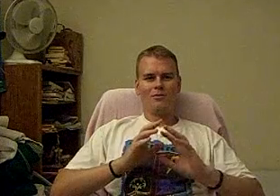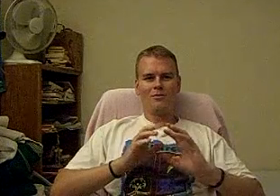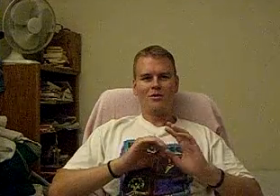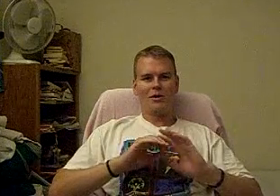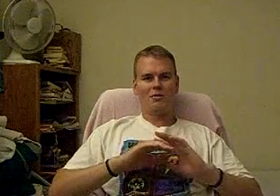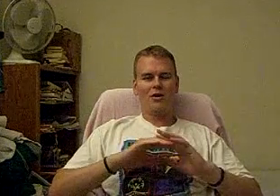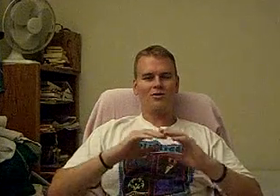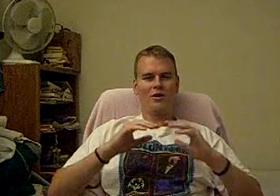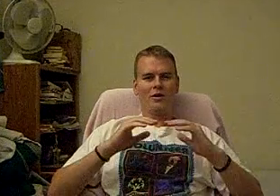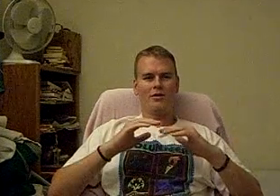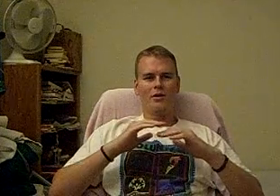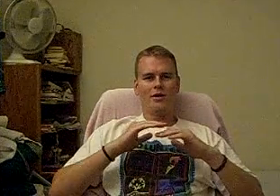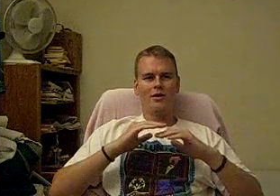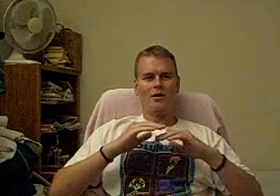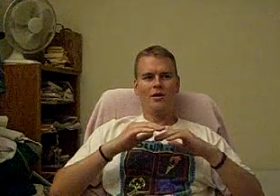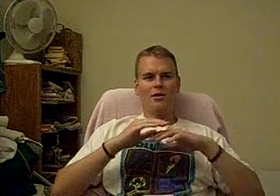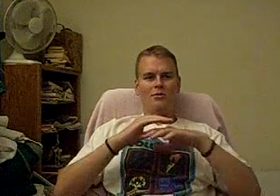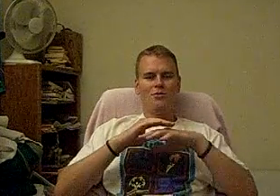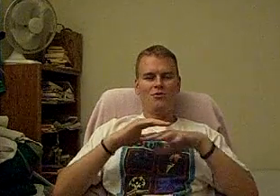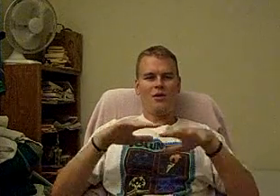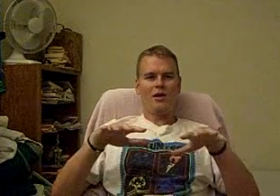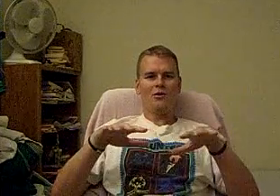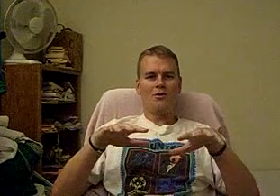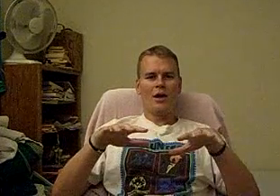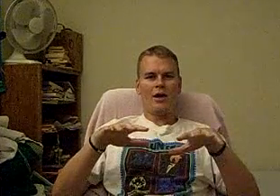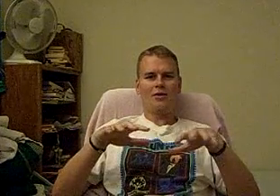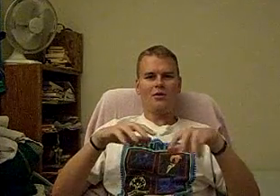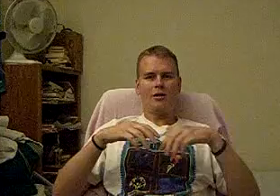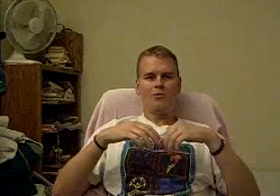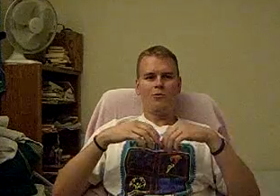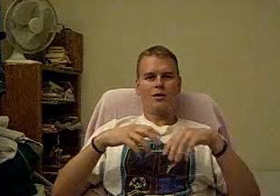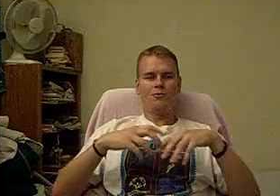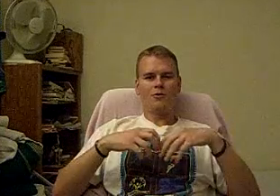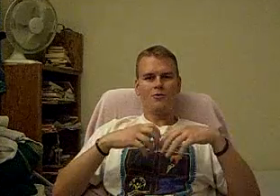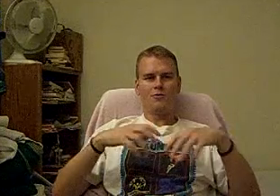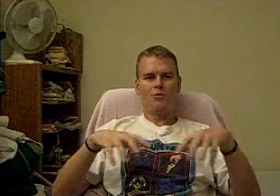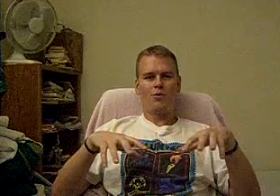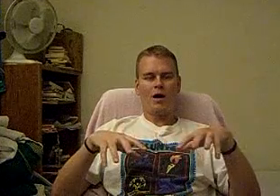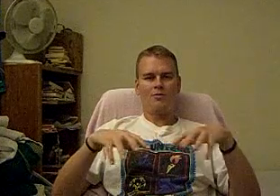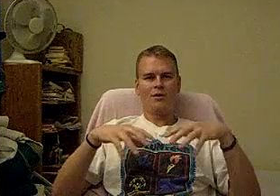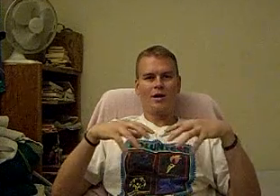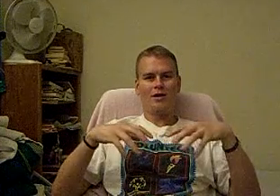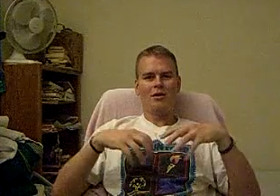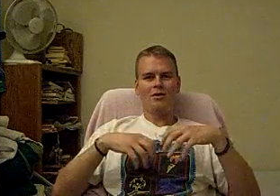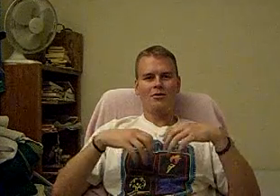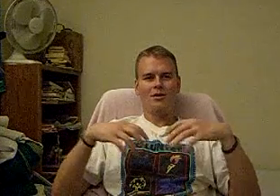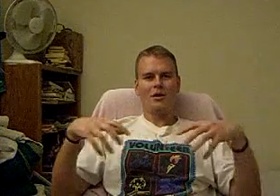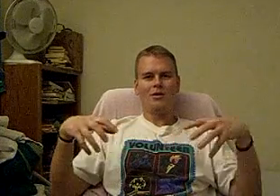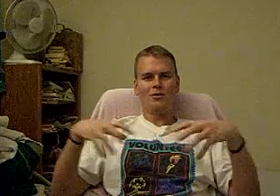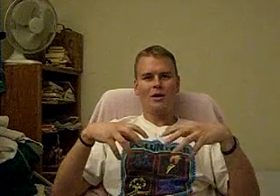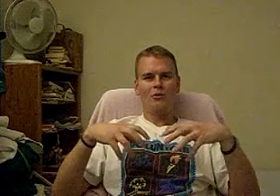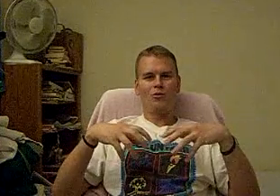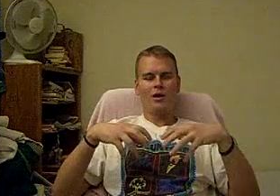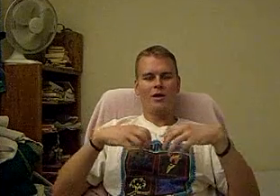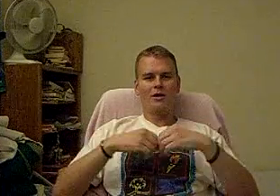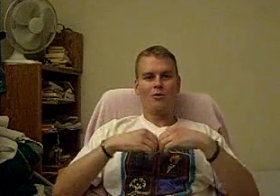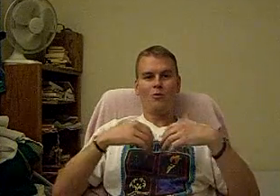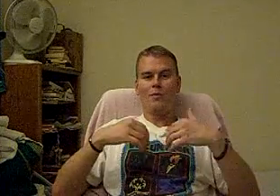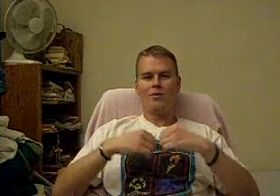it's based on the setting they're at and whatever sort of props and ideas that they can bring in or weapons